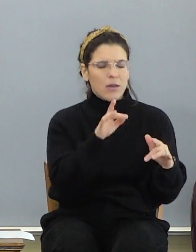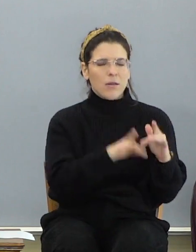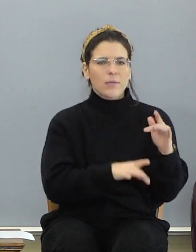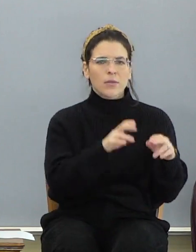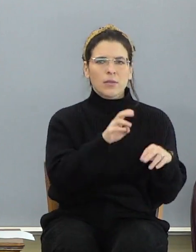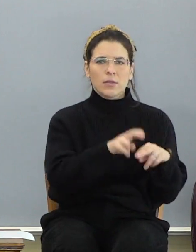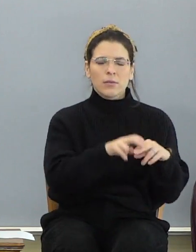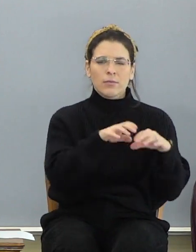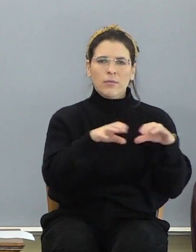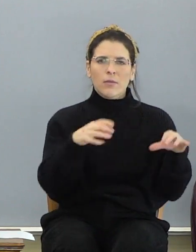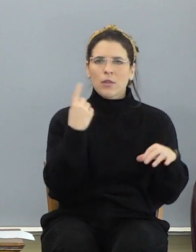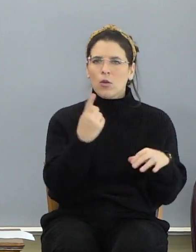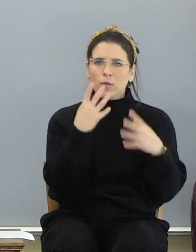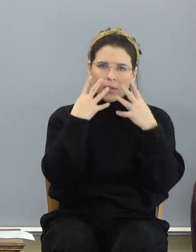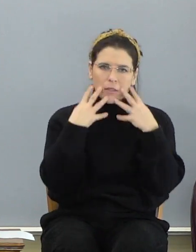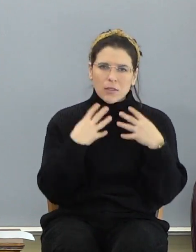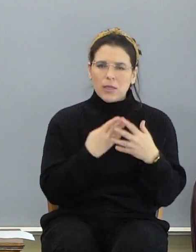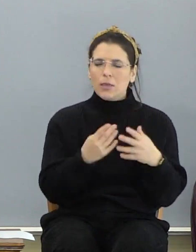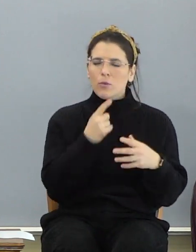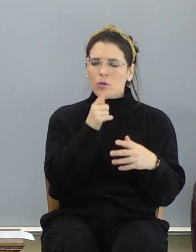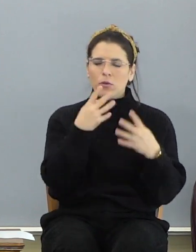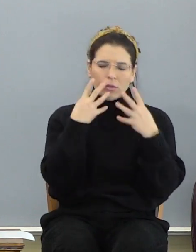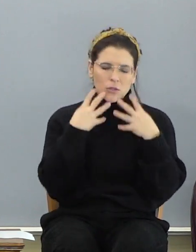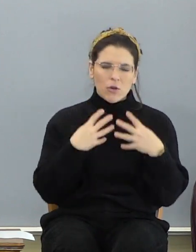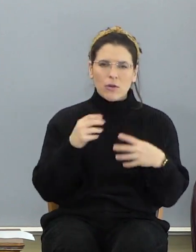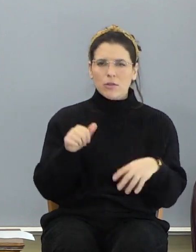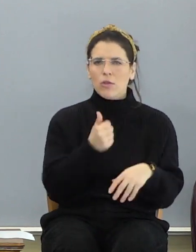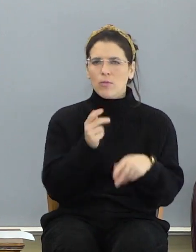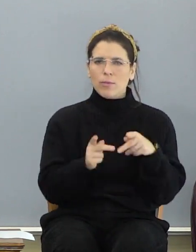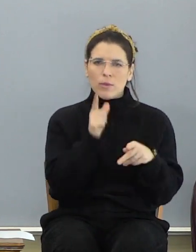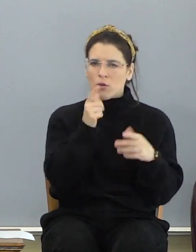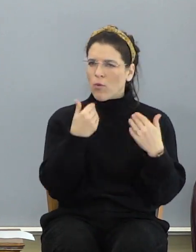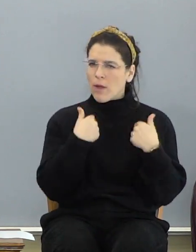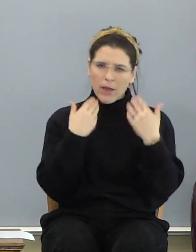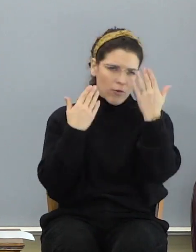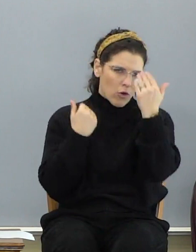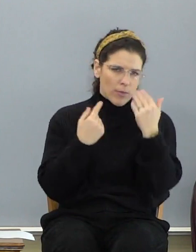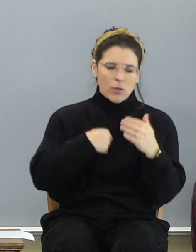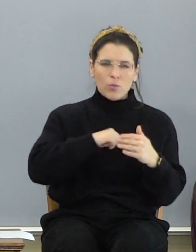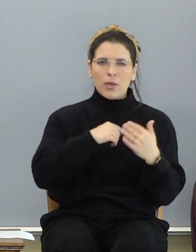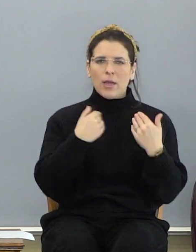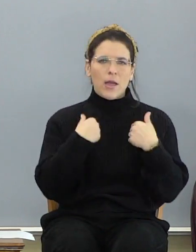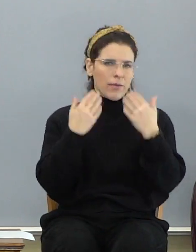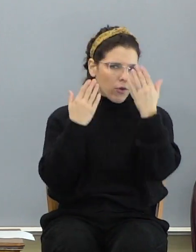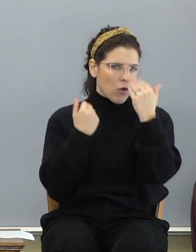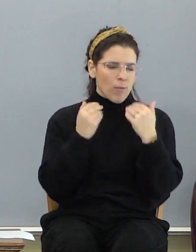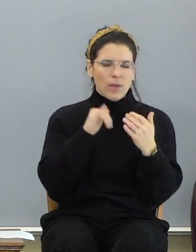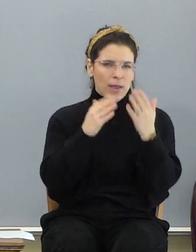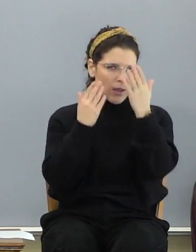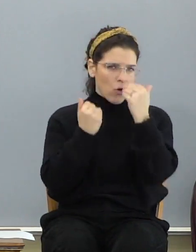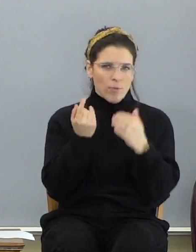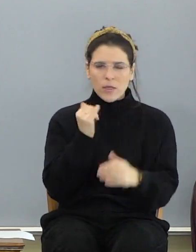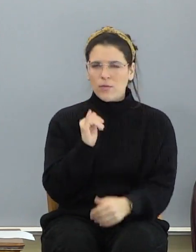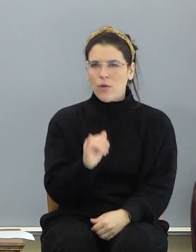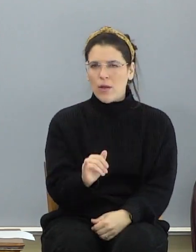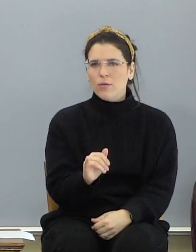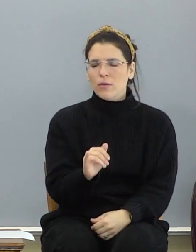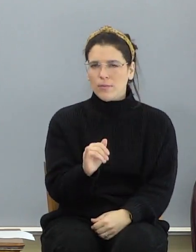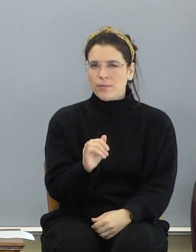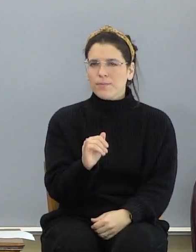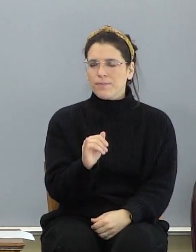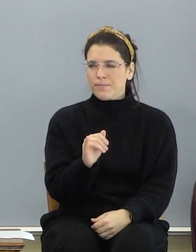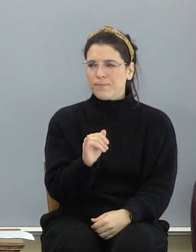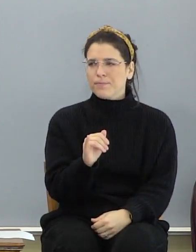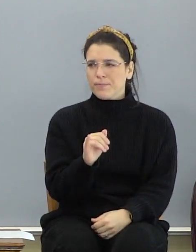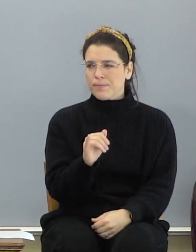a sorrowful thing. But we don't sorrow as others which have no hope because we do have a hope. And that hope is everlasting. 2